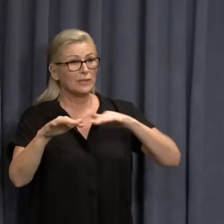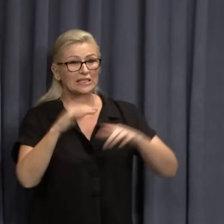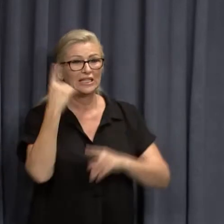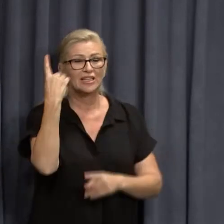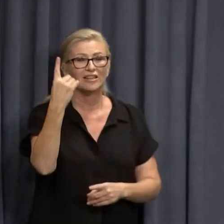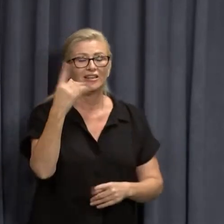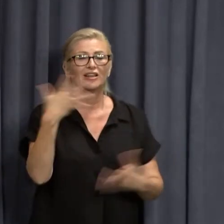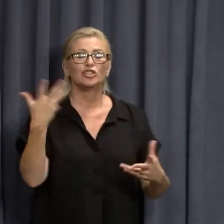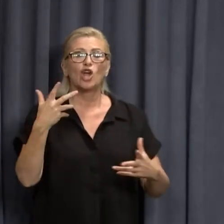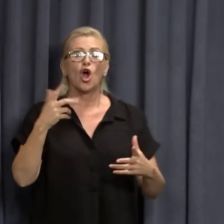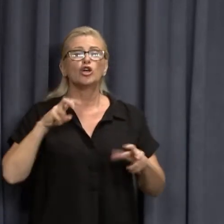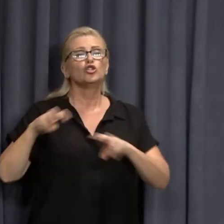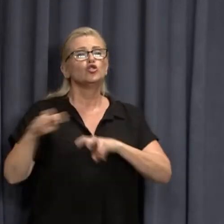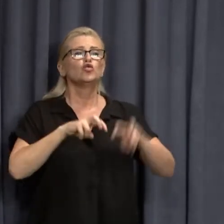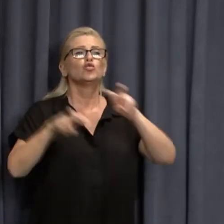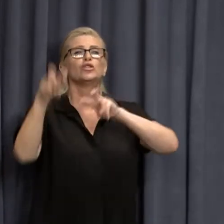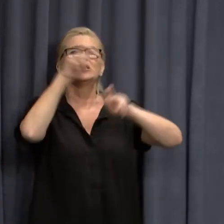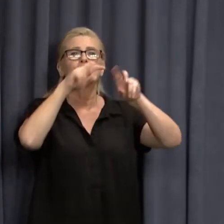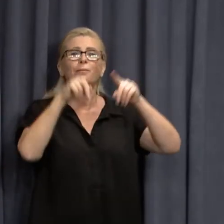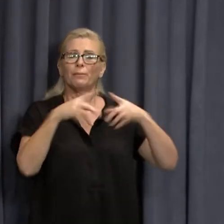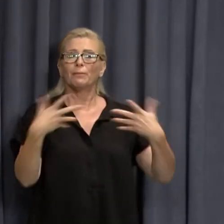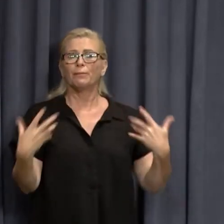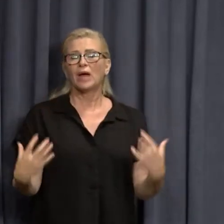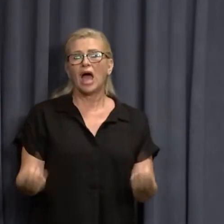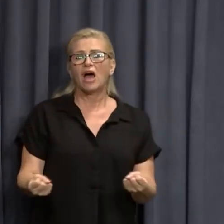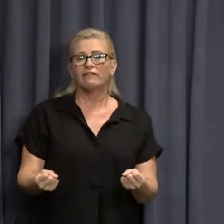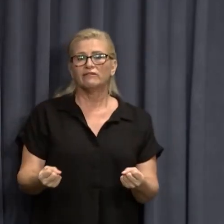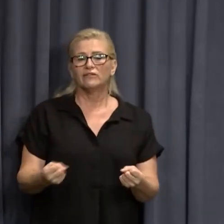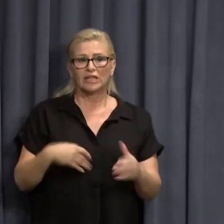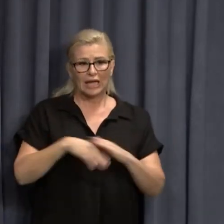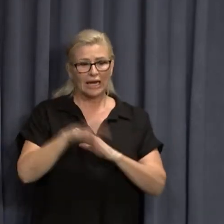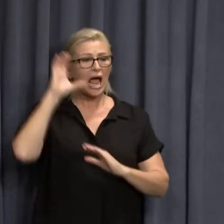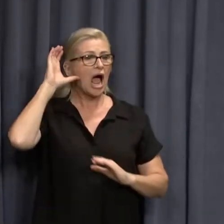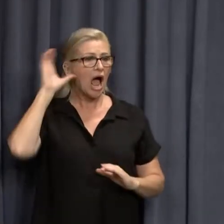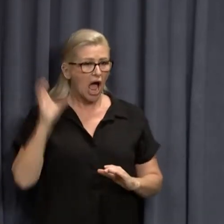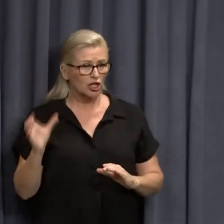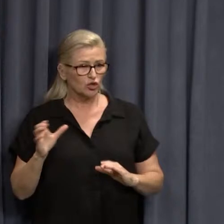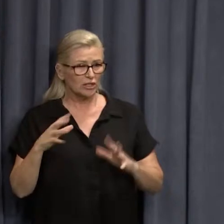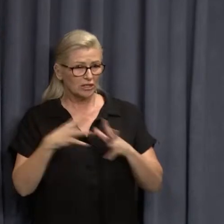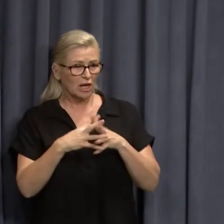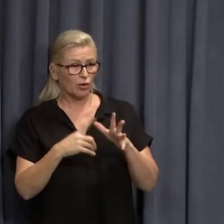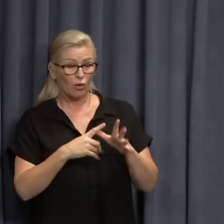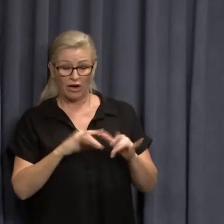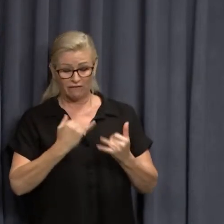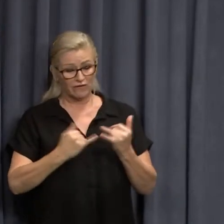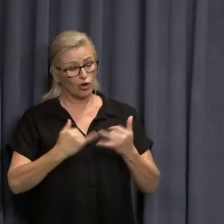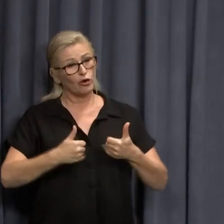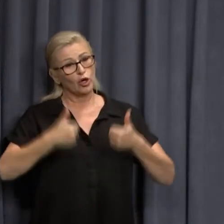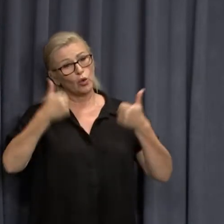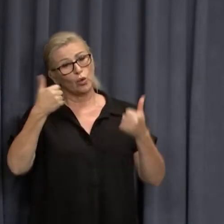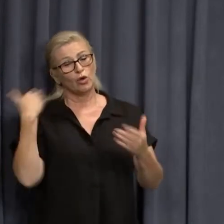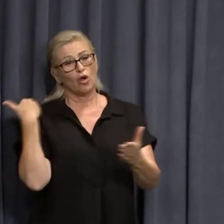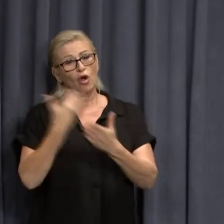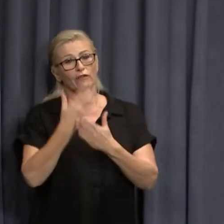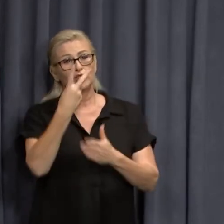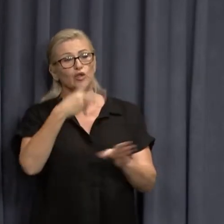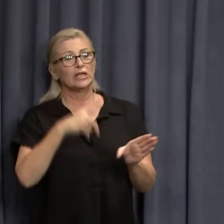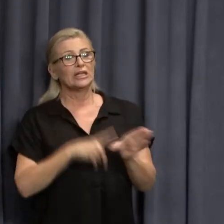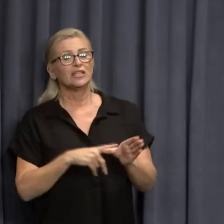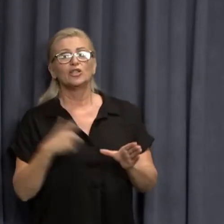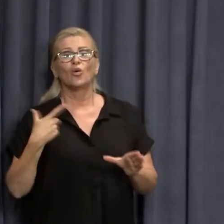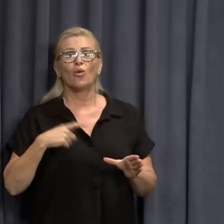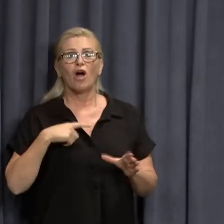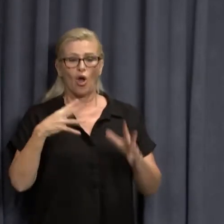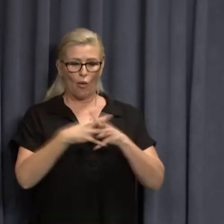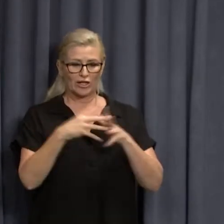the tourism sector has done, particularly in regional WA, very well over the course of the last two years because West Australians